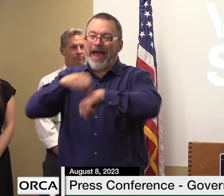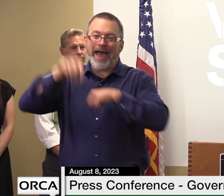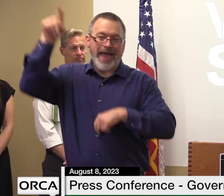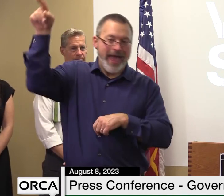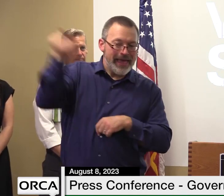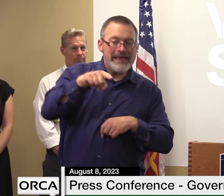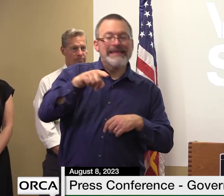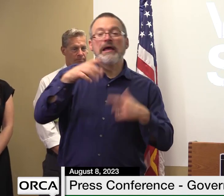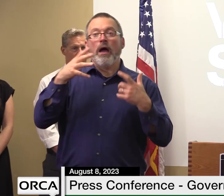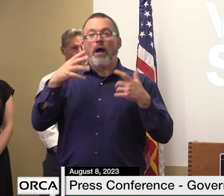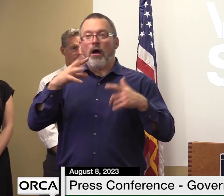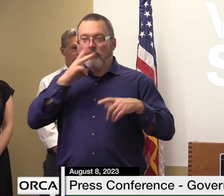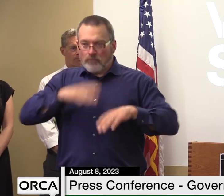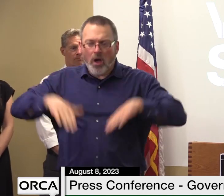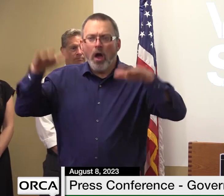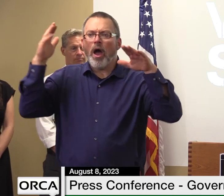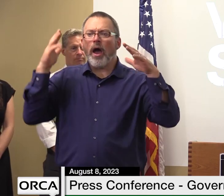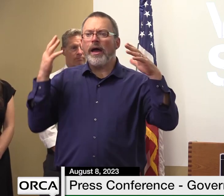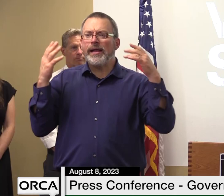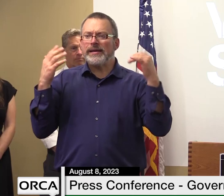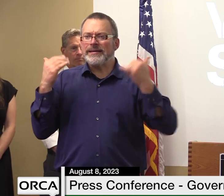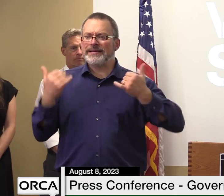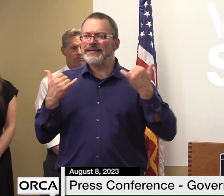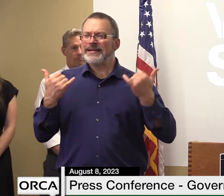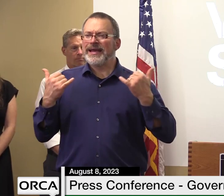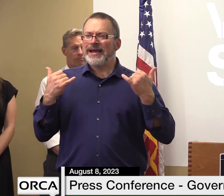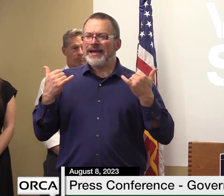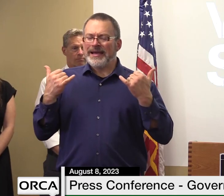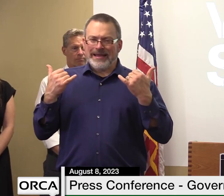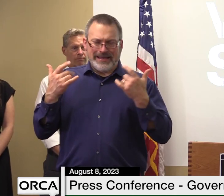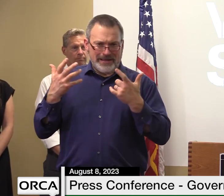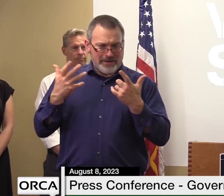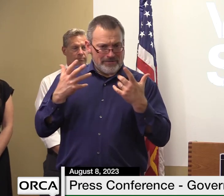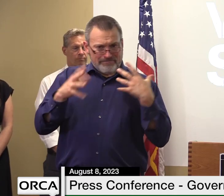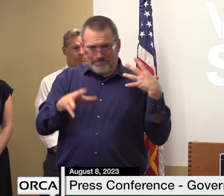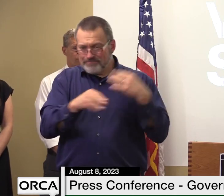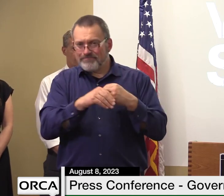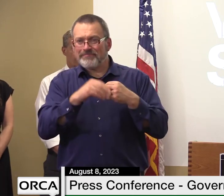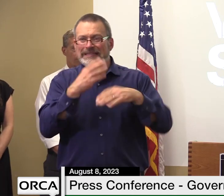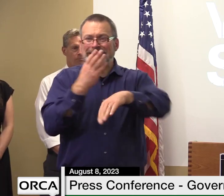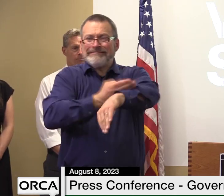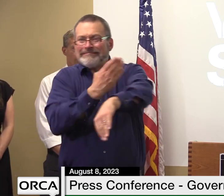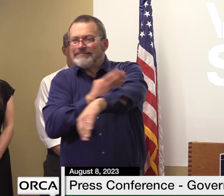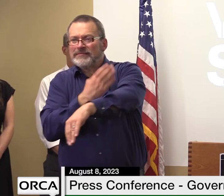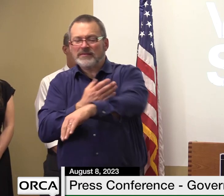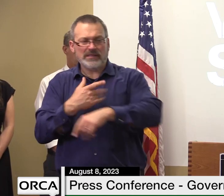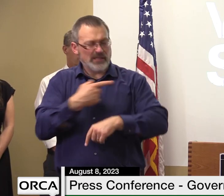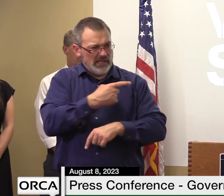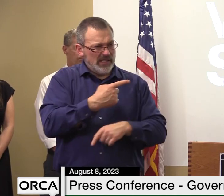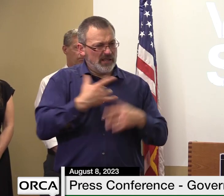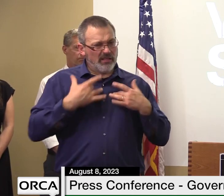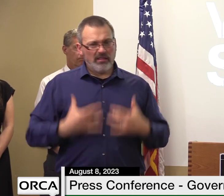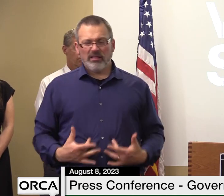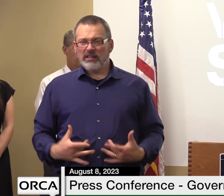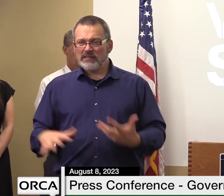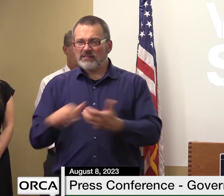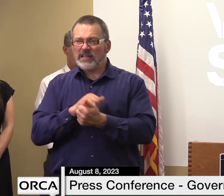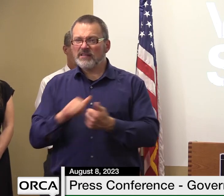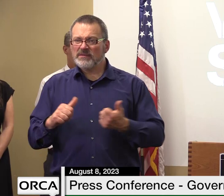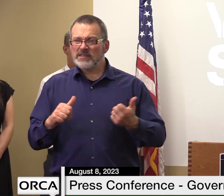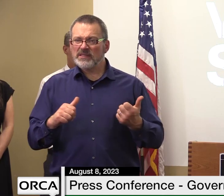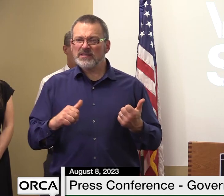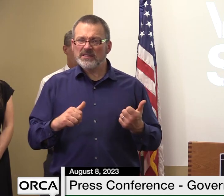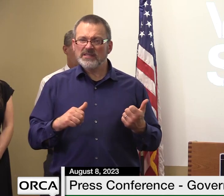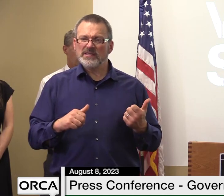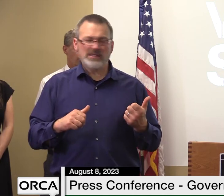years and years of work into getting that trail up and running it must be very disappointing to see the damage those pictures were heartbreaking to that trail tell me what's